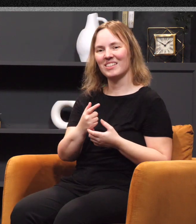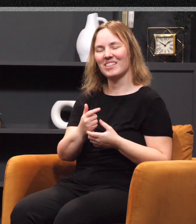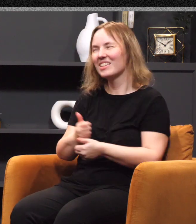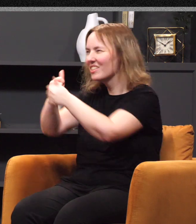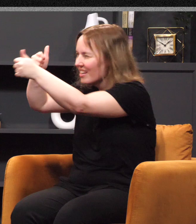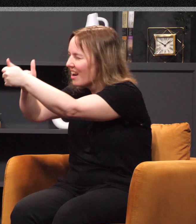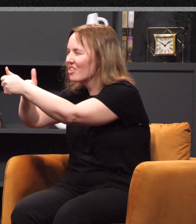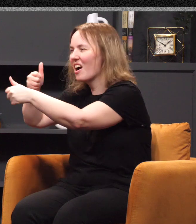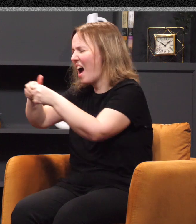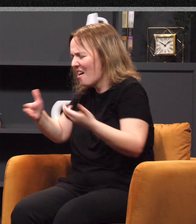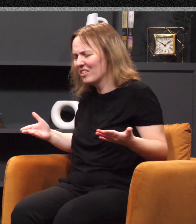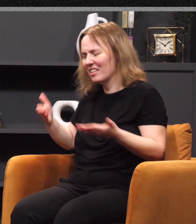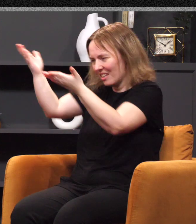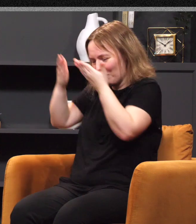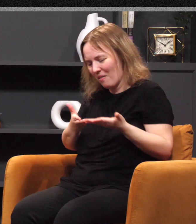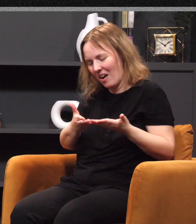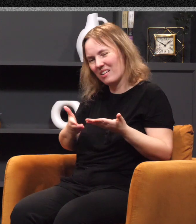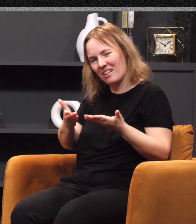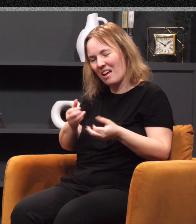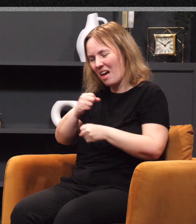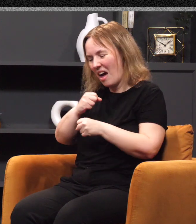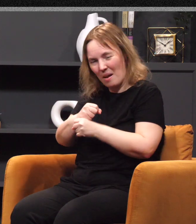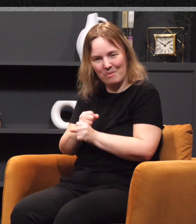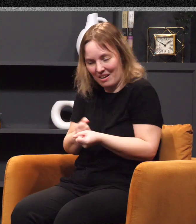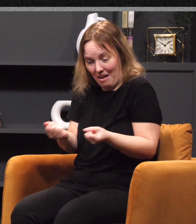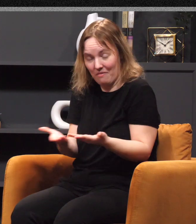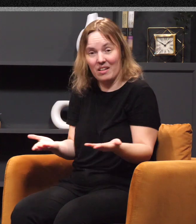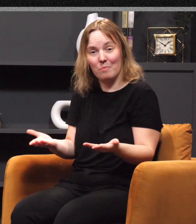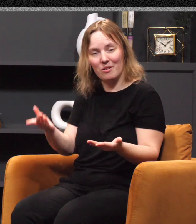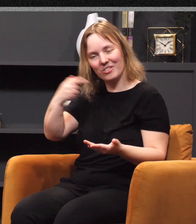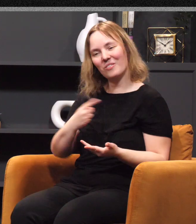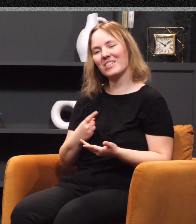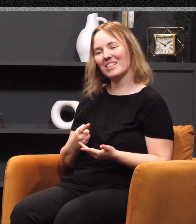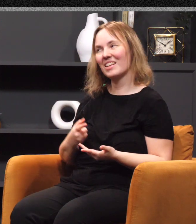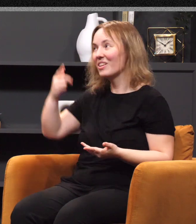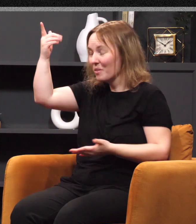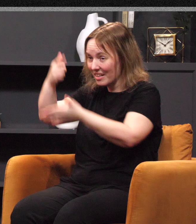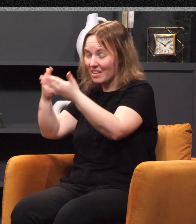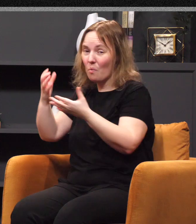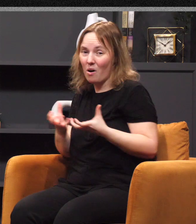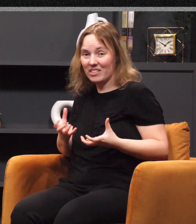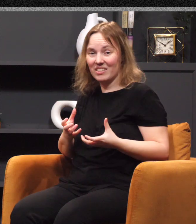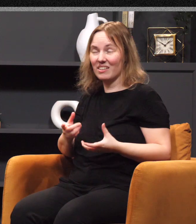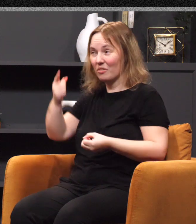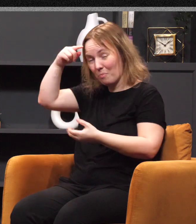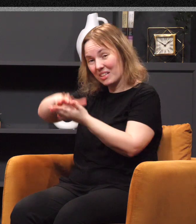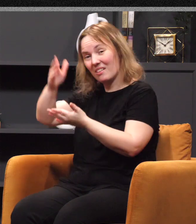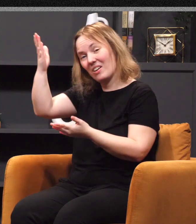for us. Everything he's made available for us. He says, that's what I want you to do. That's my sovereignty. If you will believe me, if you will